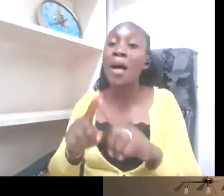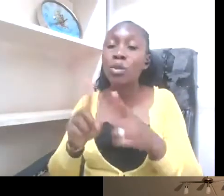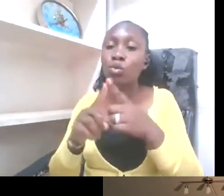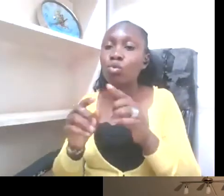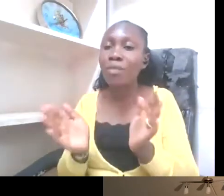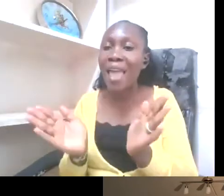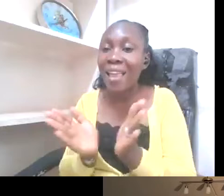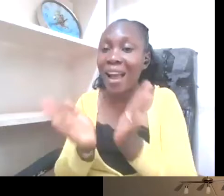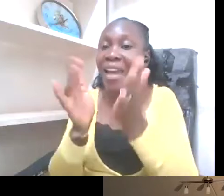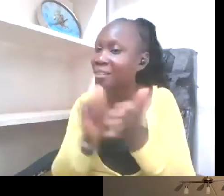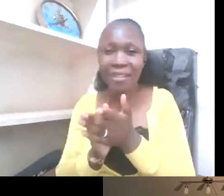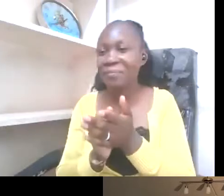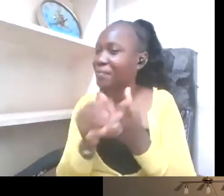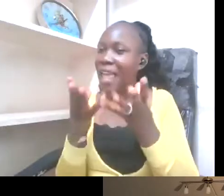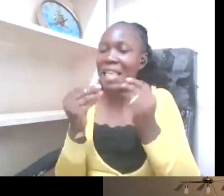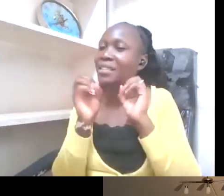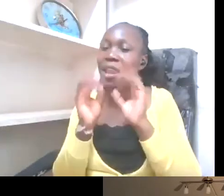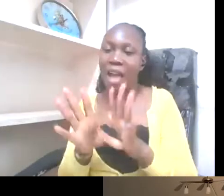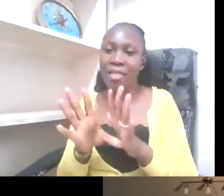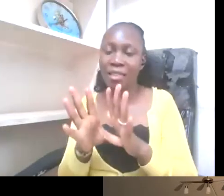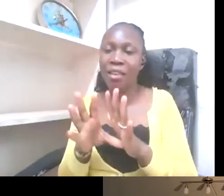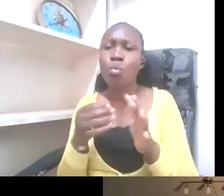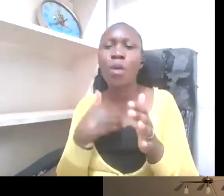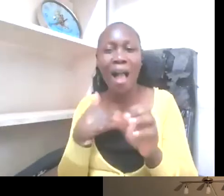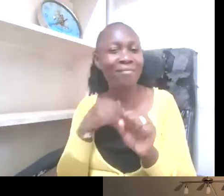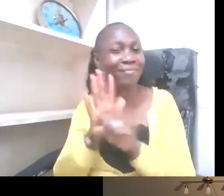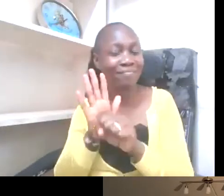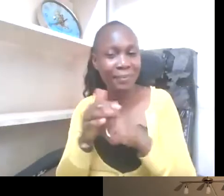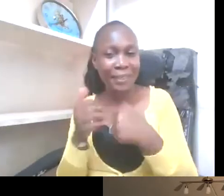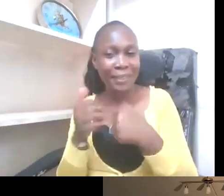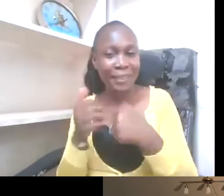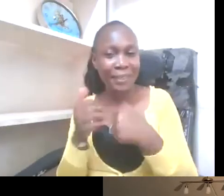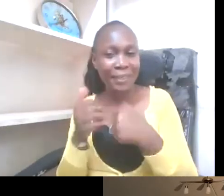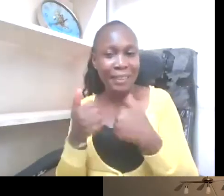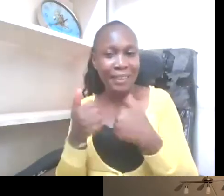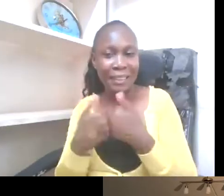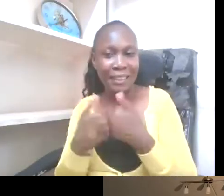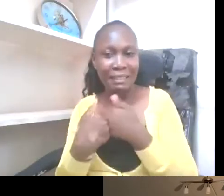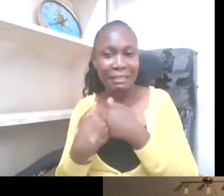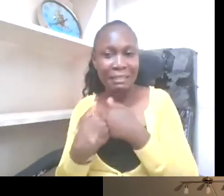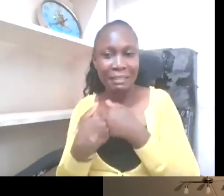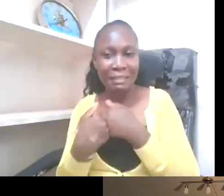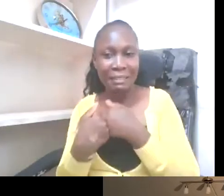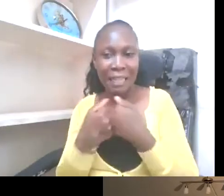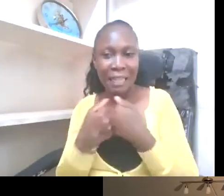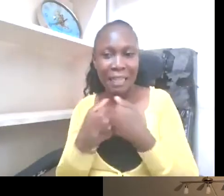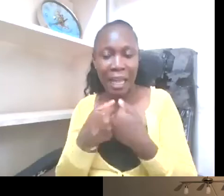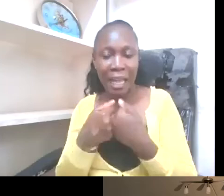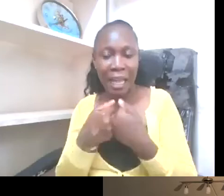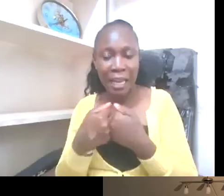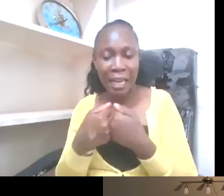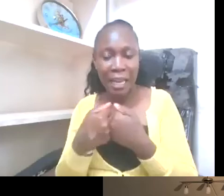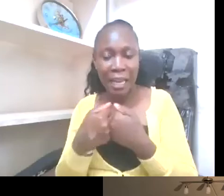It comes with quite a number of challenges about people not being supportive, positive or confident about what is